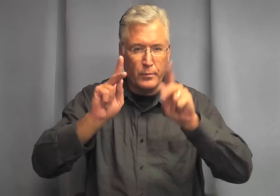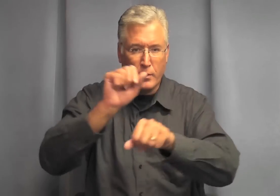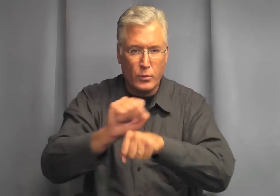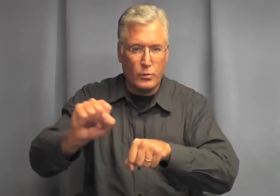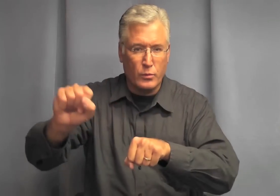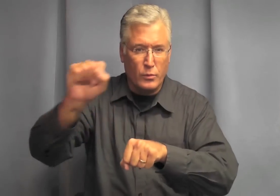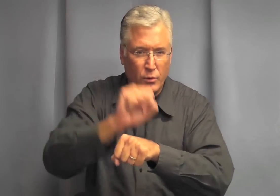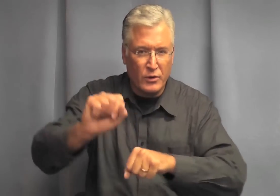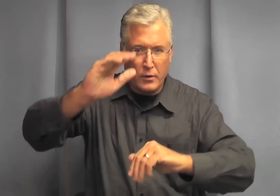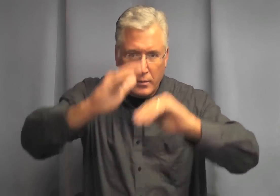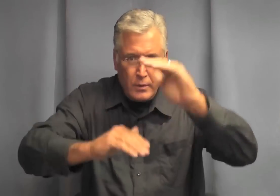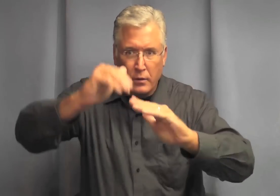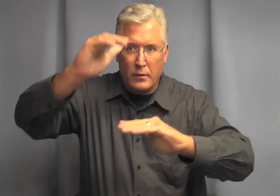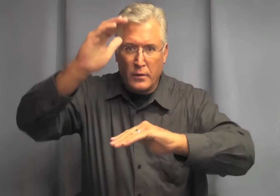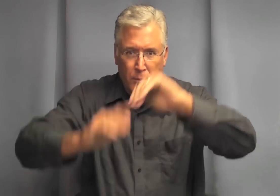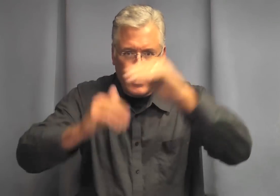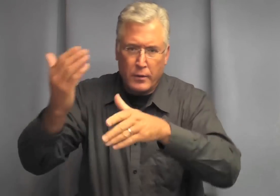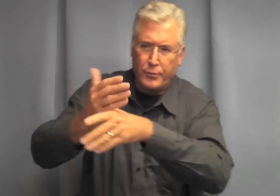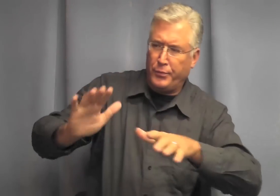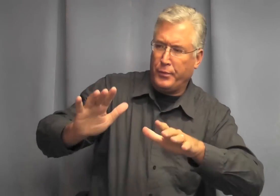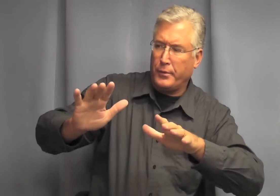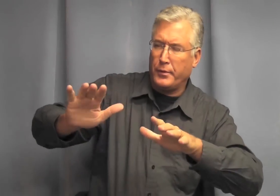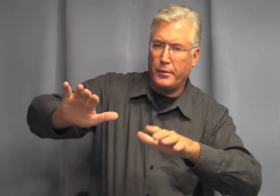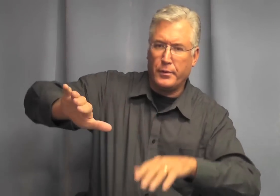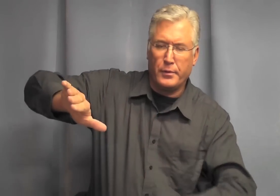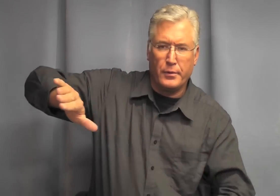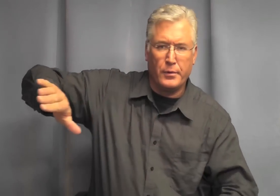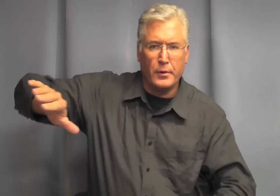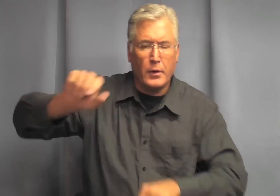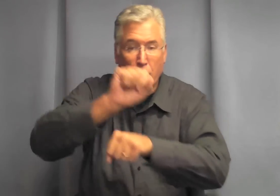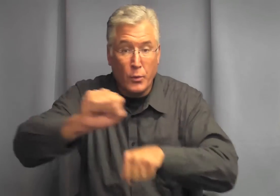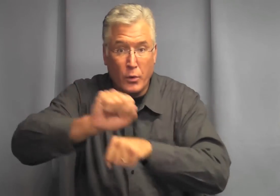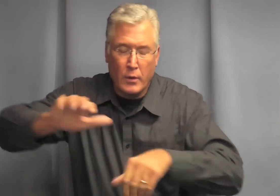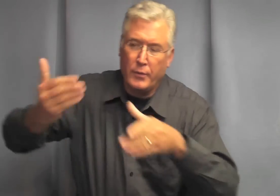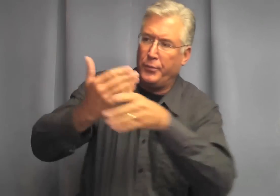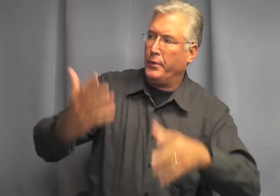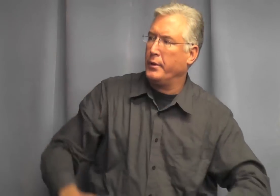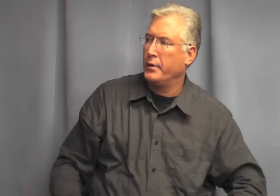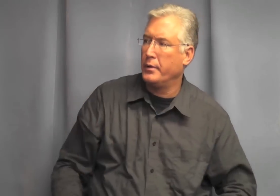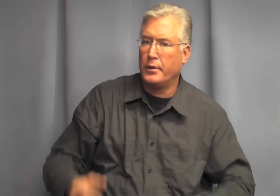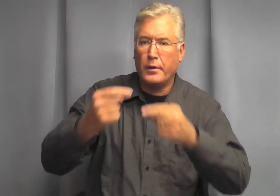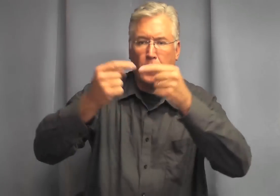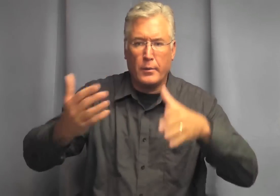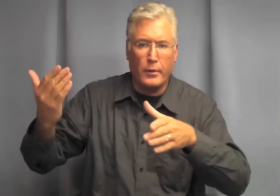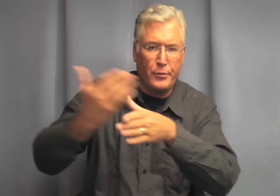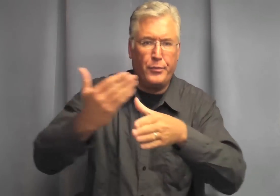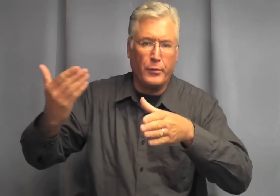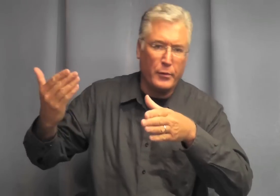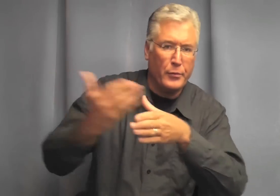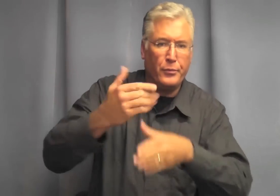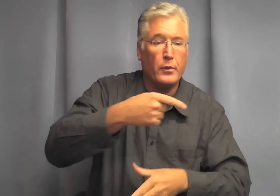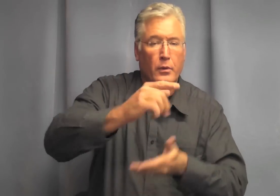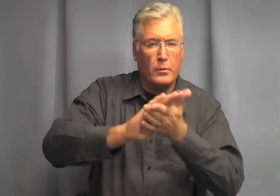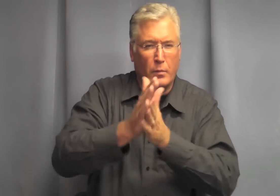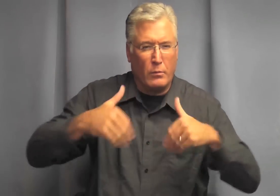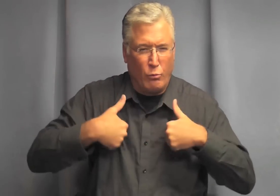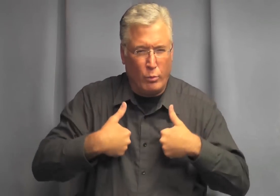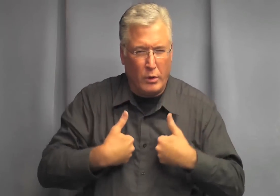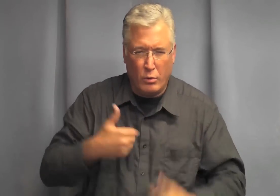this the people were working and they were building and everything but then they'd have to stop because their people were coming against them they'd have to stop again and